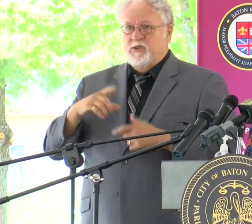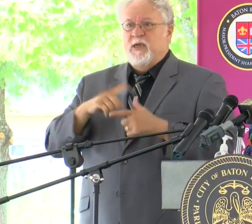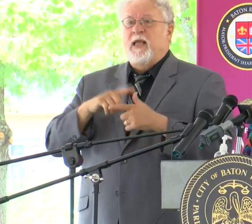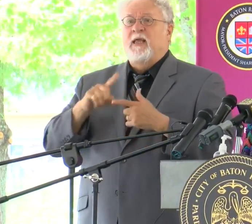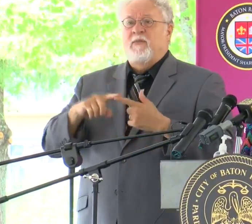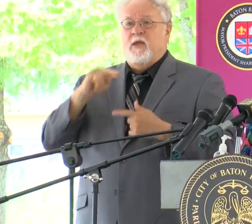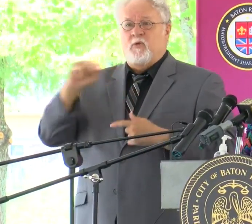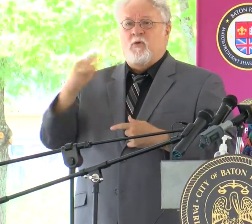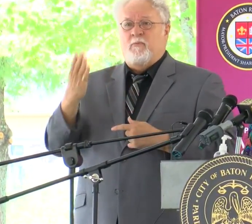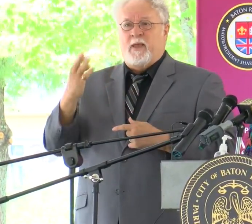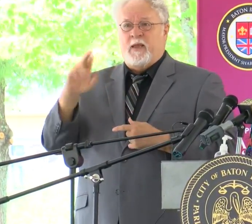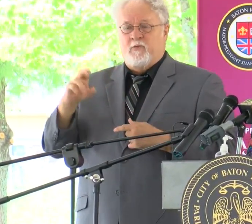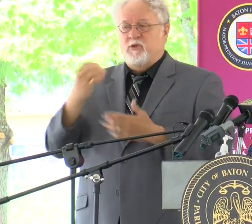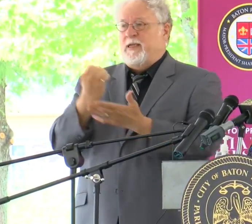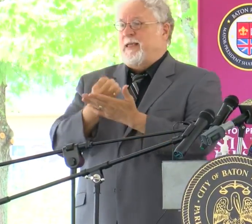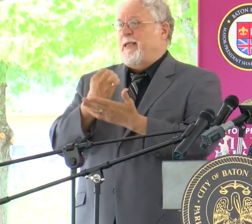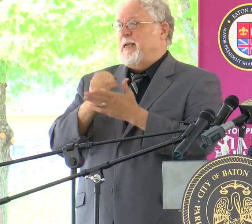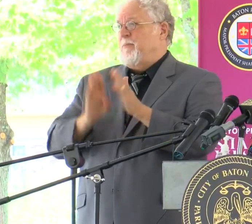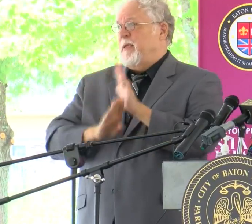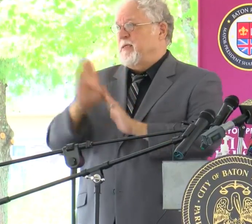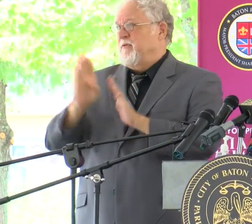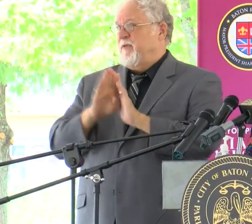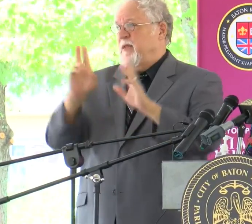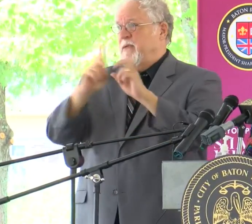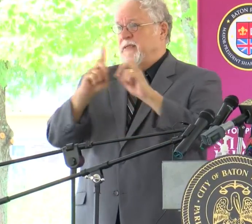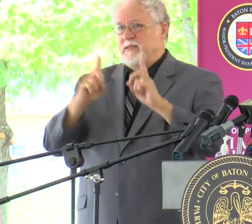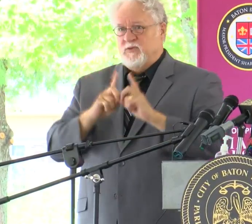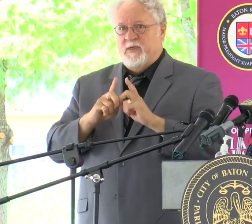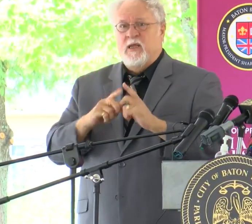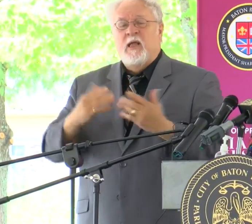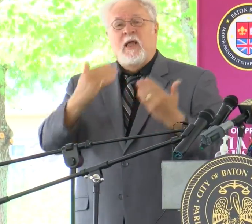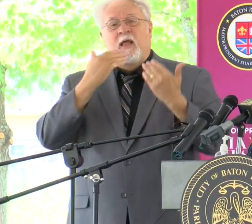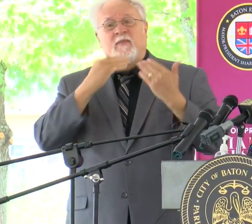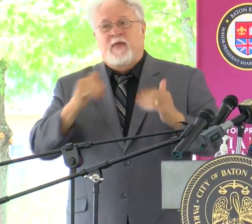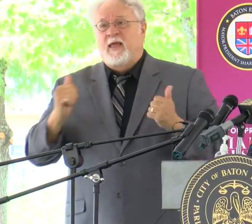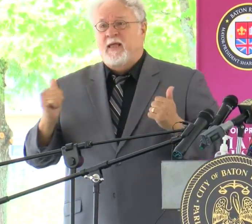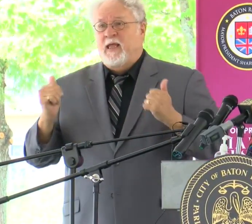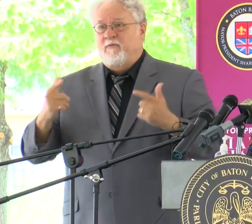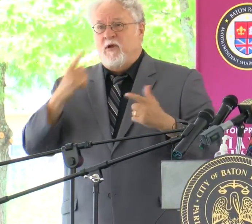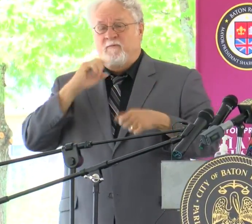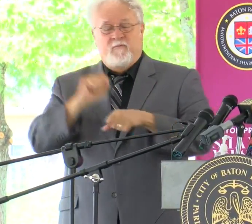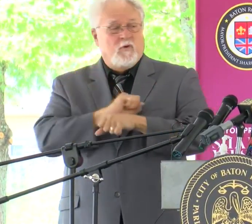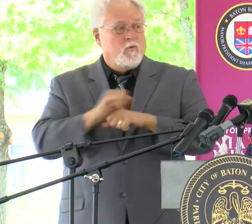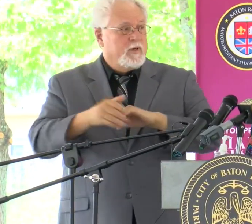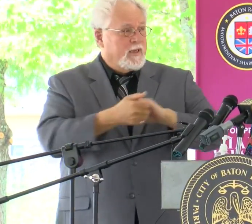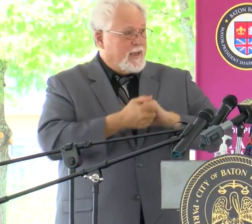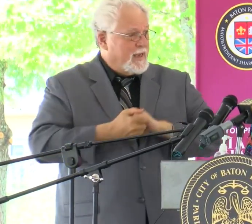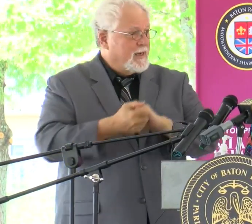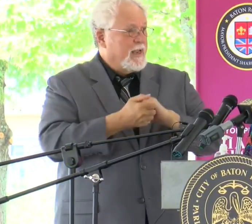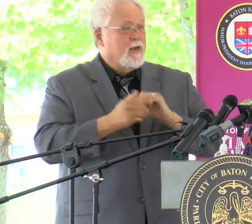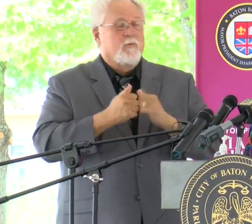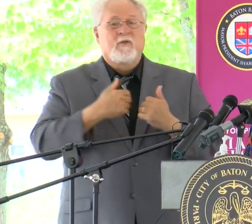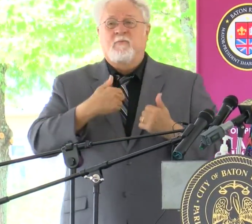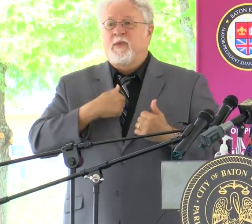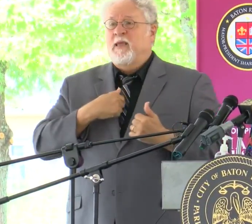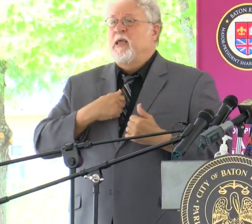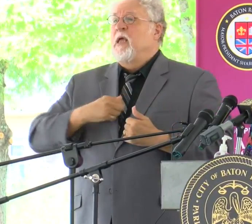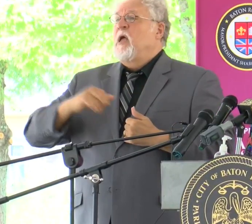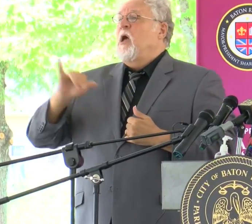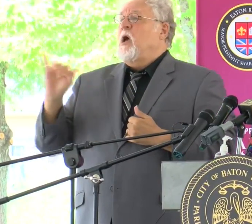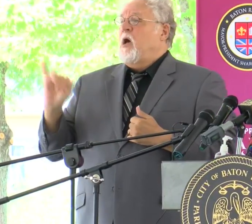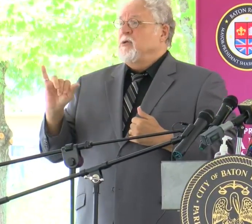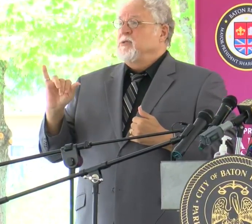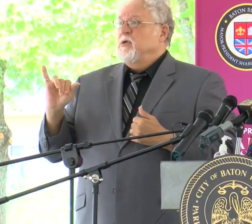the North Baton Rouge Economic Development District. I want to thank everyone for working hand-in-hand with me. Also,